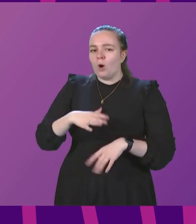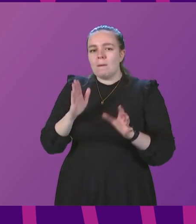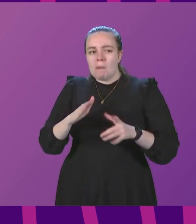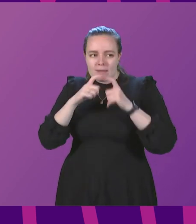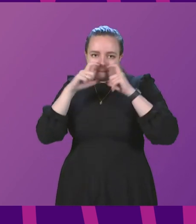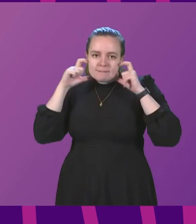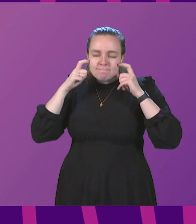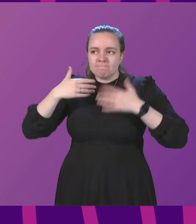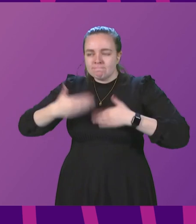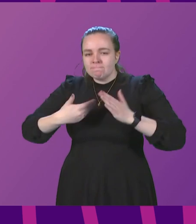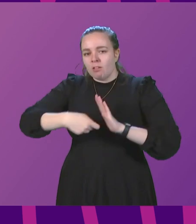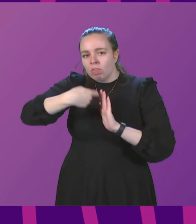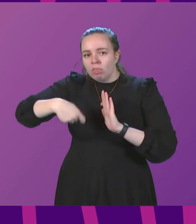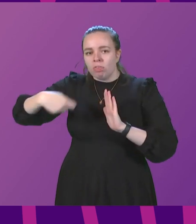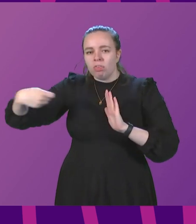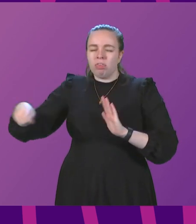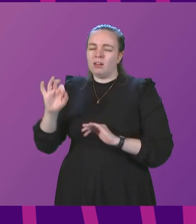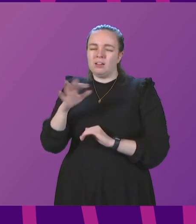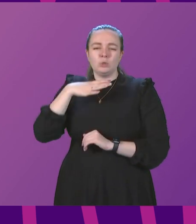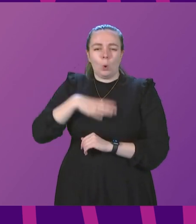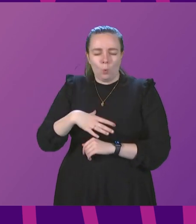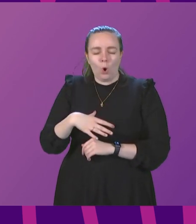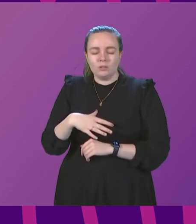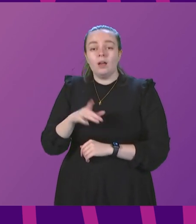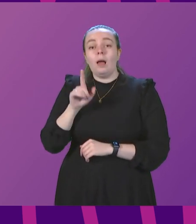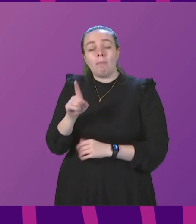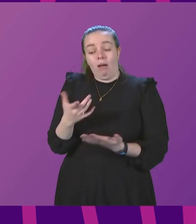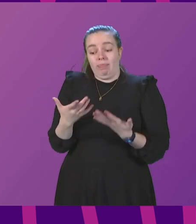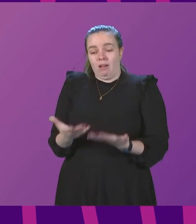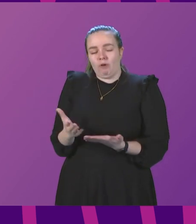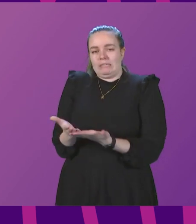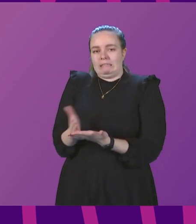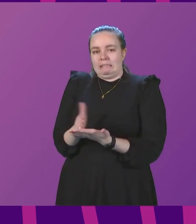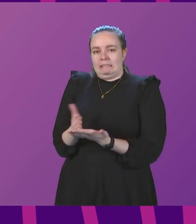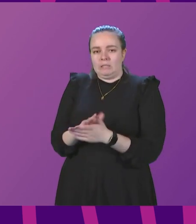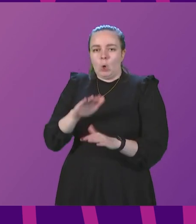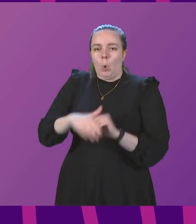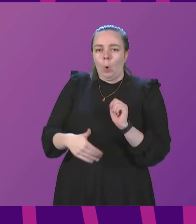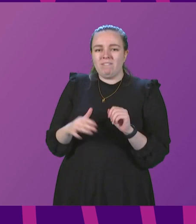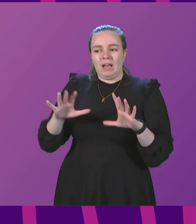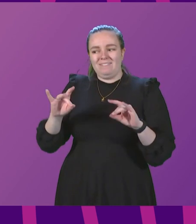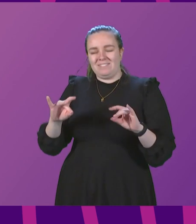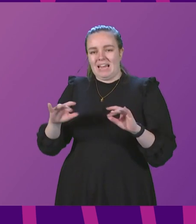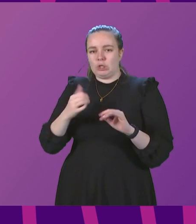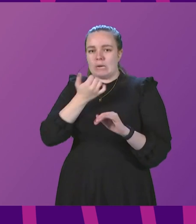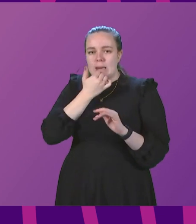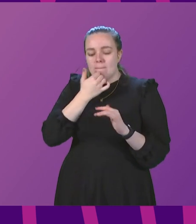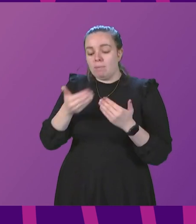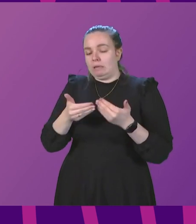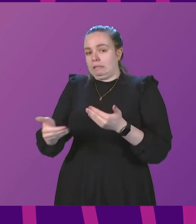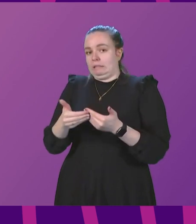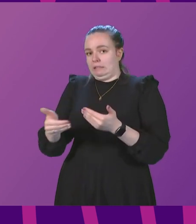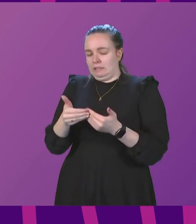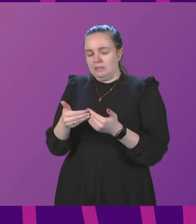face coverings in the classroom for a moment longer than necessary. But given the current uncertainty about infection trends in the immediate future